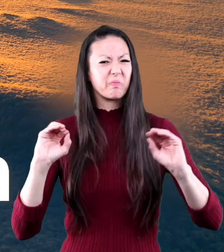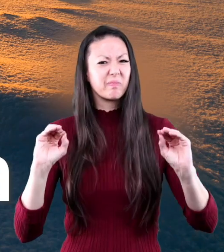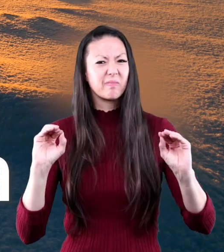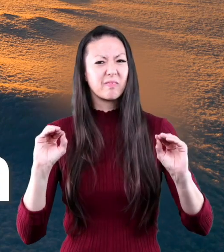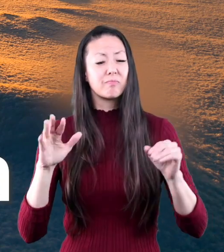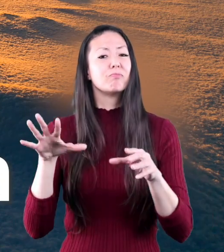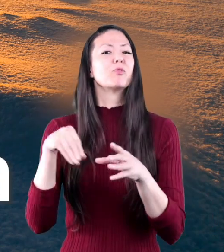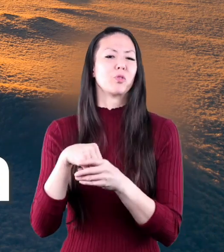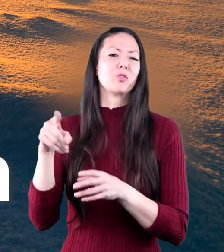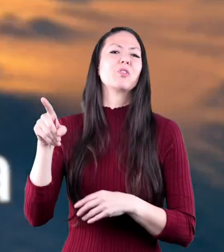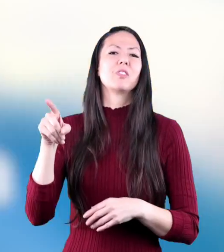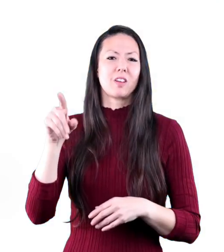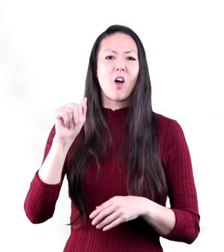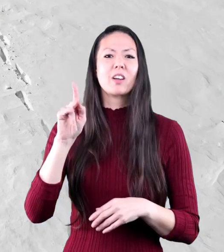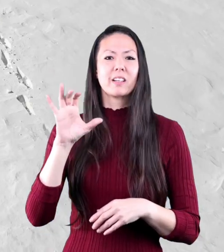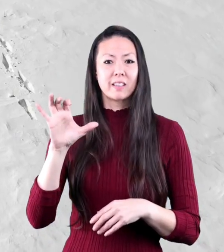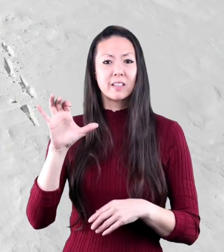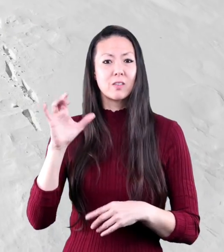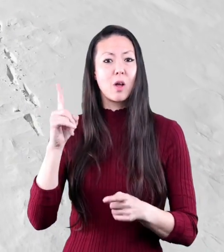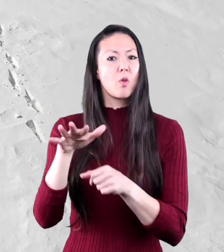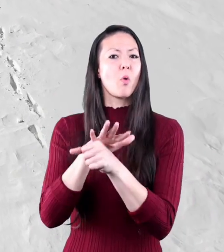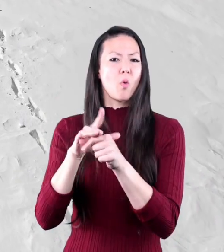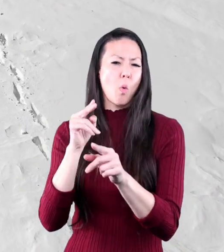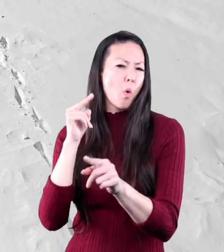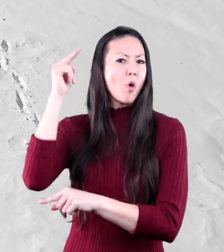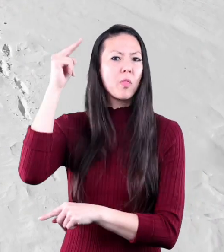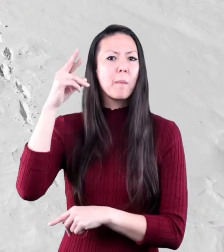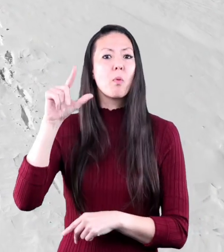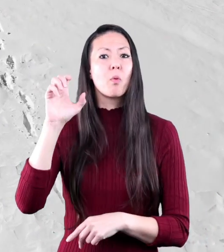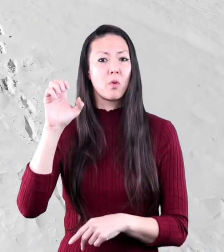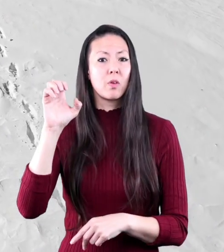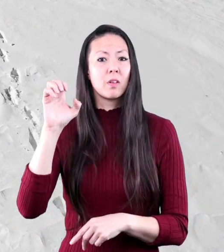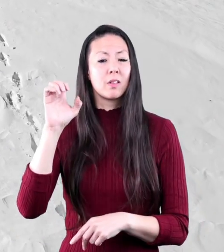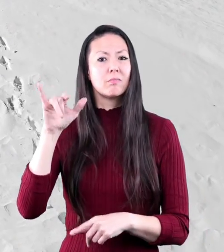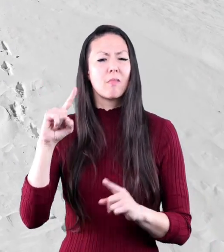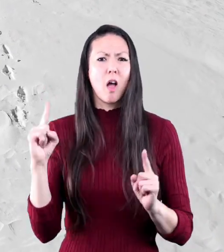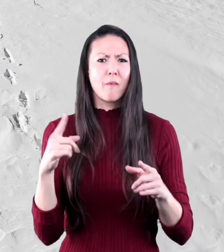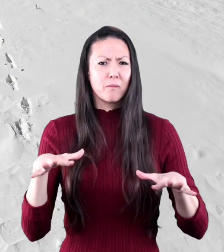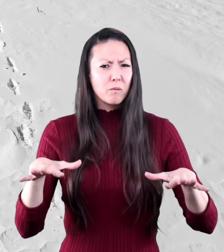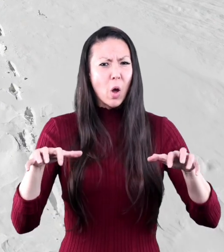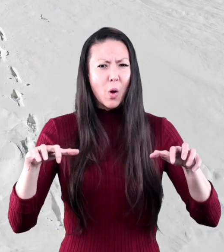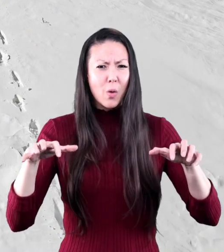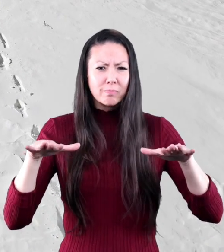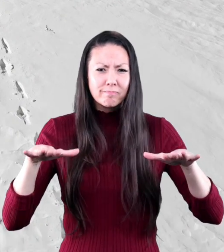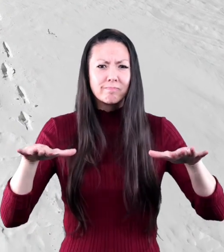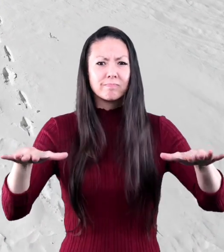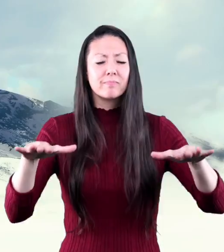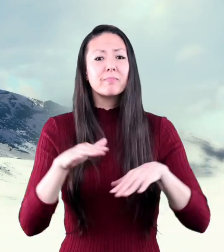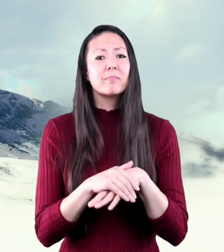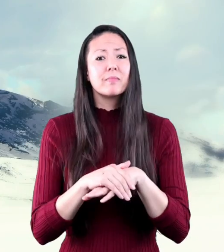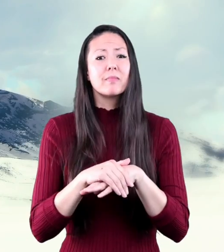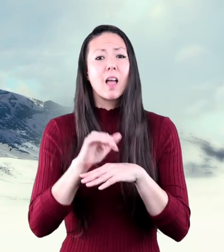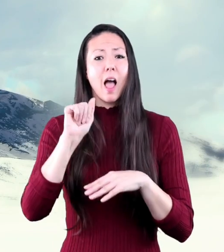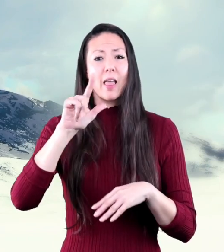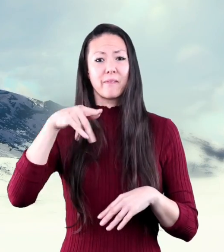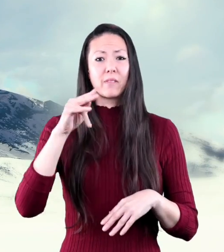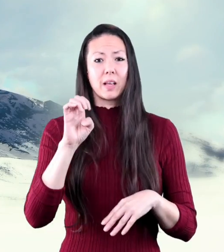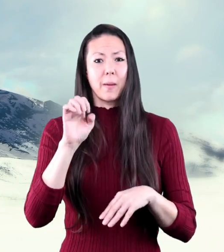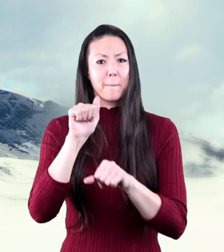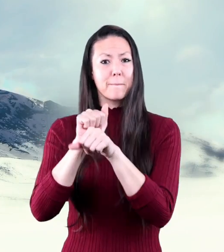includes the arctic which is located around the north pole where the subsoil is always frozen an alpine which is on top